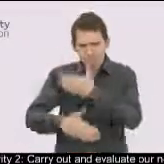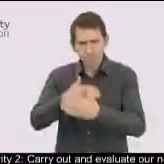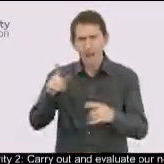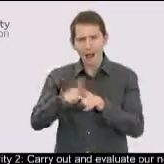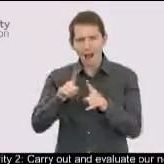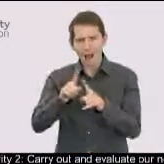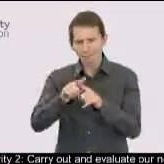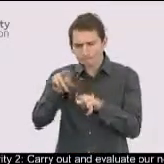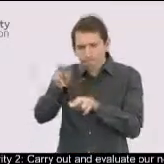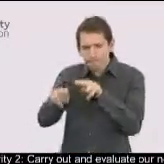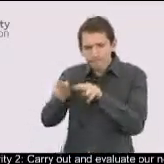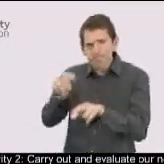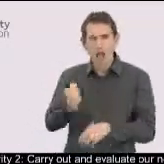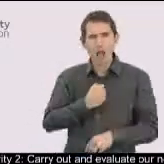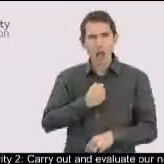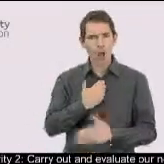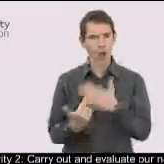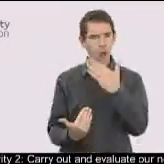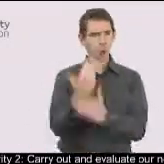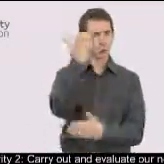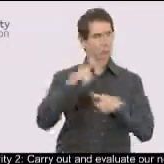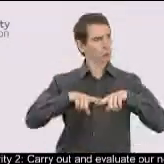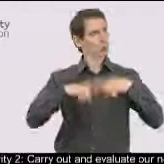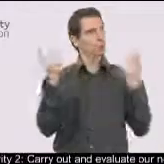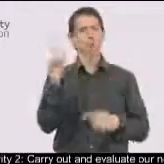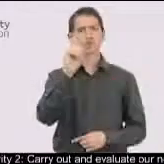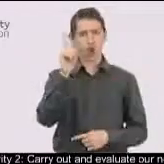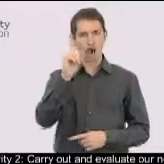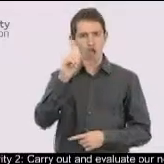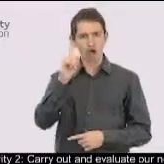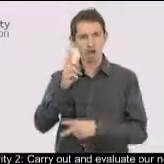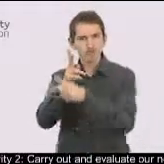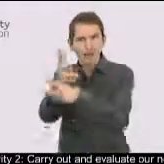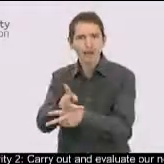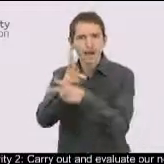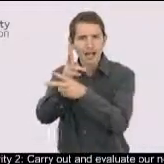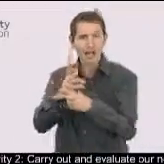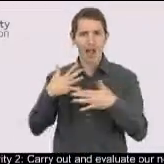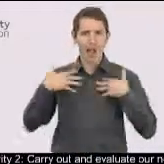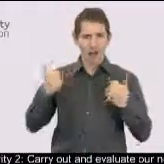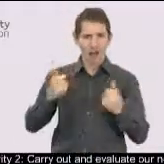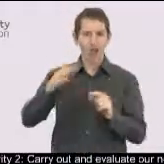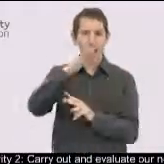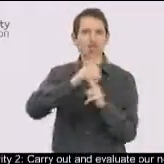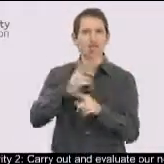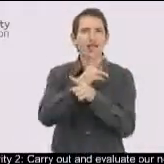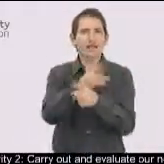Carry out and evaluate our new way of regulating health and social care, making sure we focus on people's needs